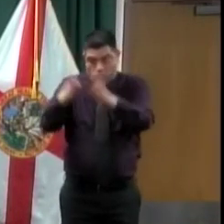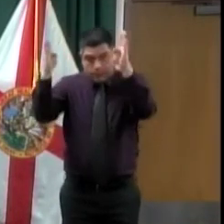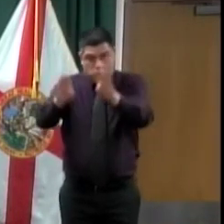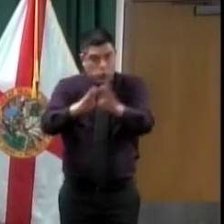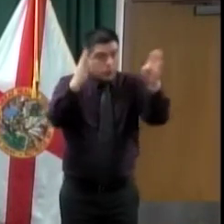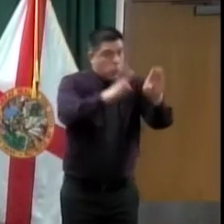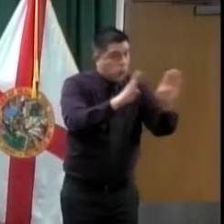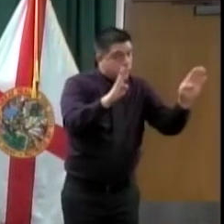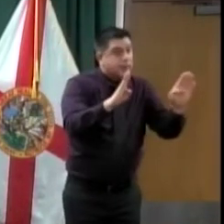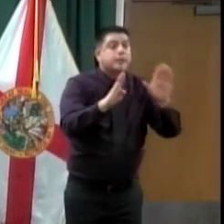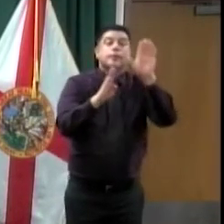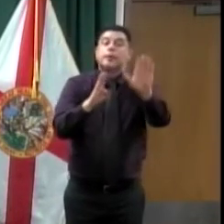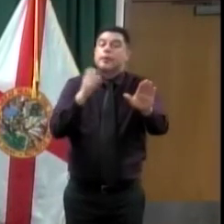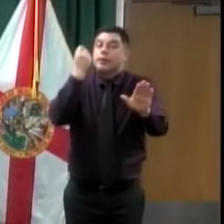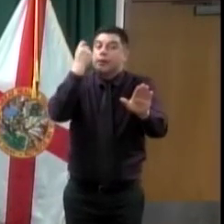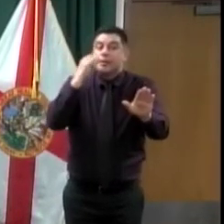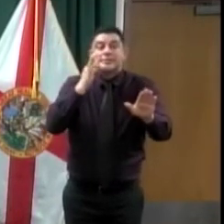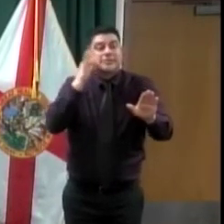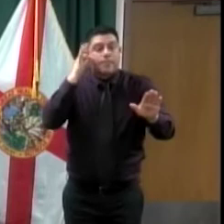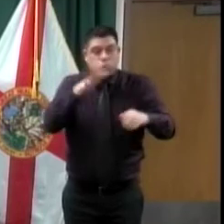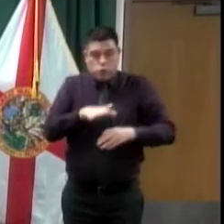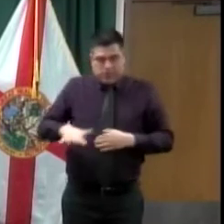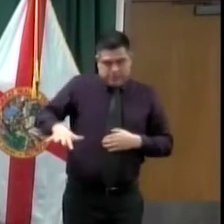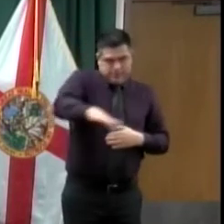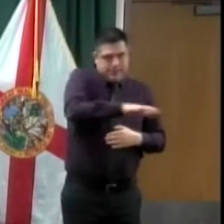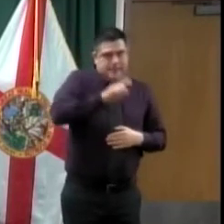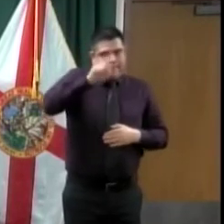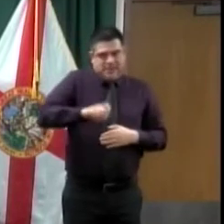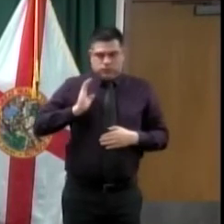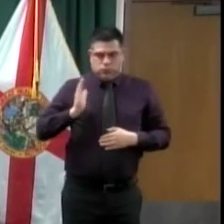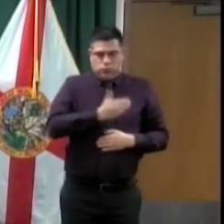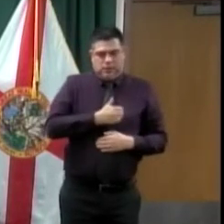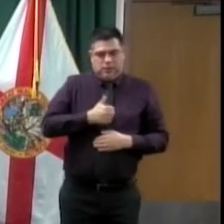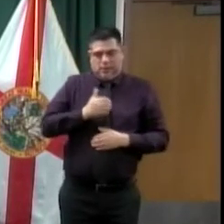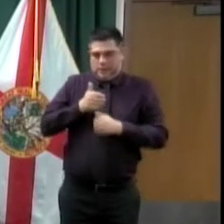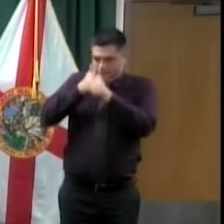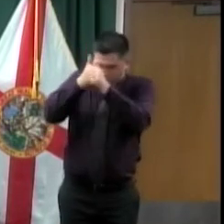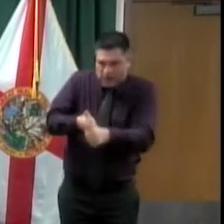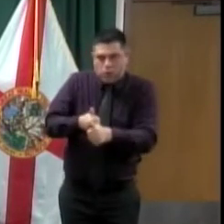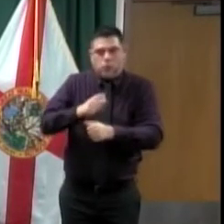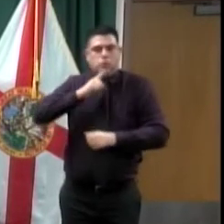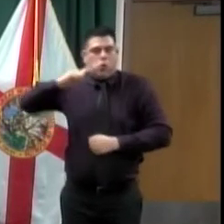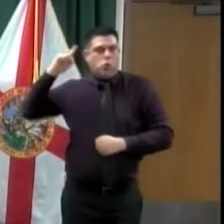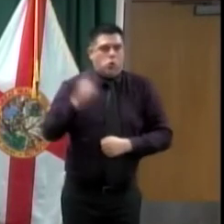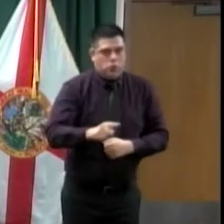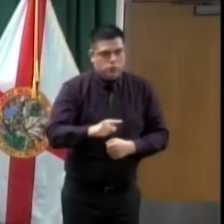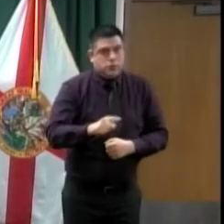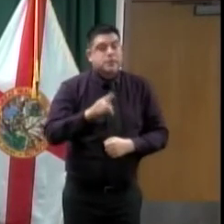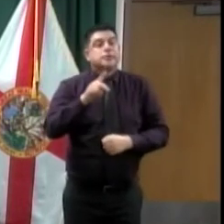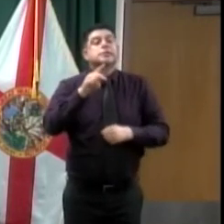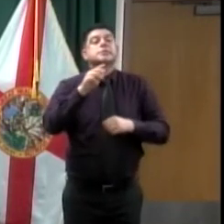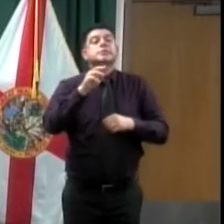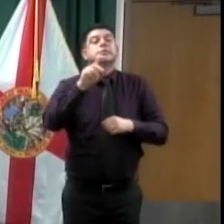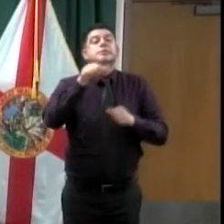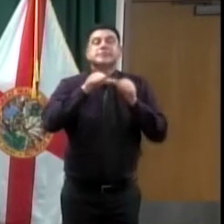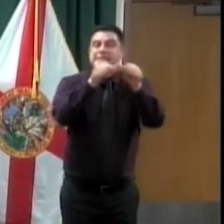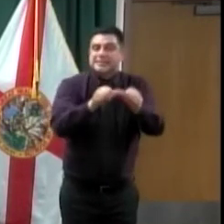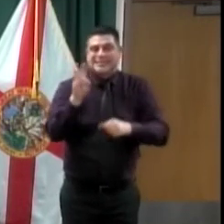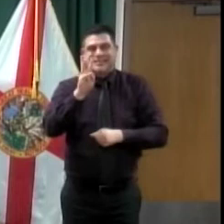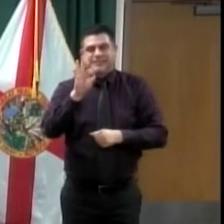apart from each other. If you are an essential business, you still have to have 10 or less people in meetings and trainings.